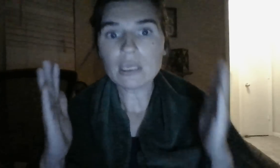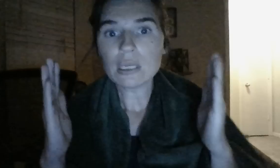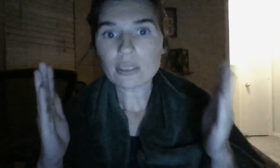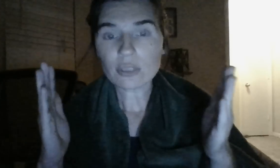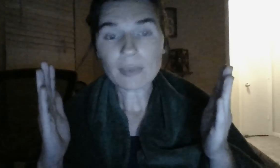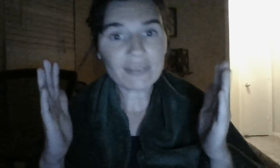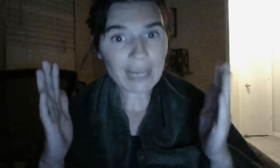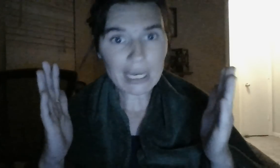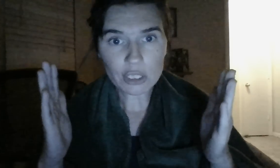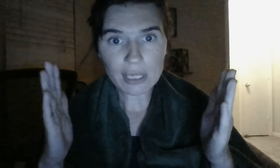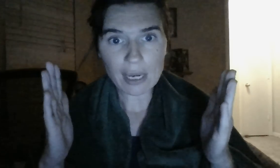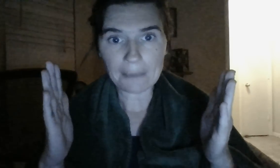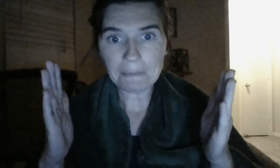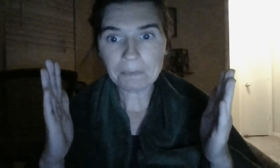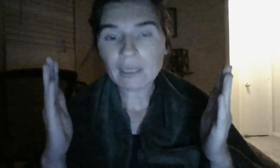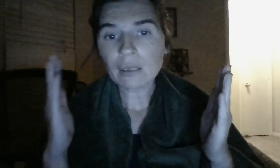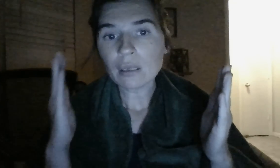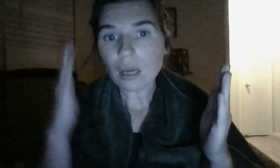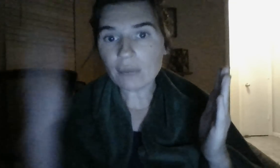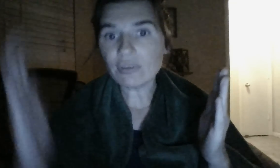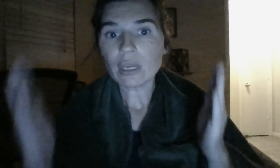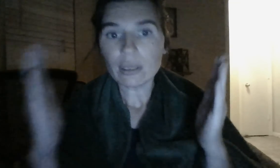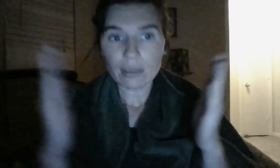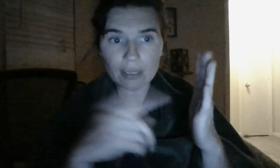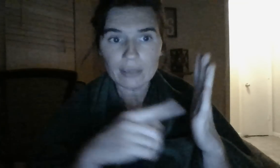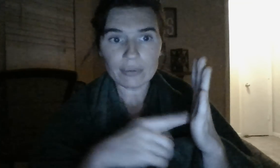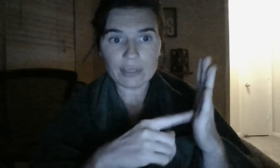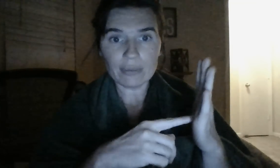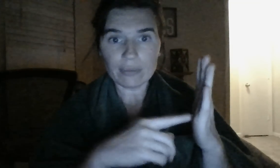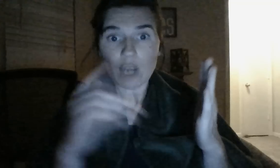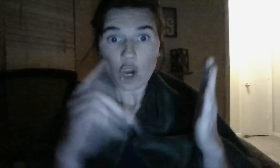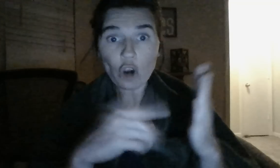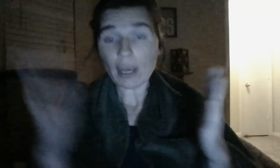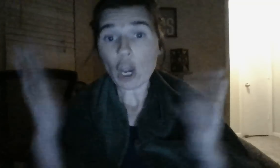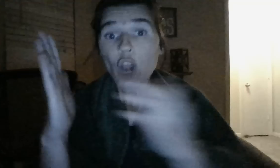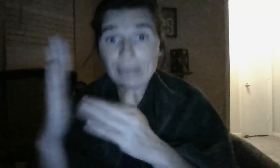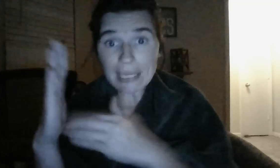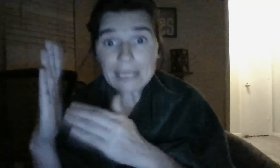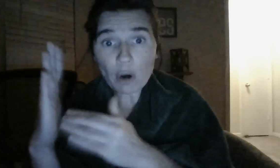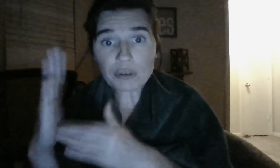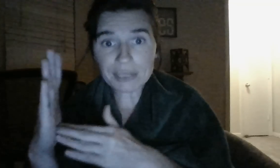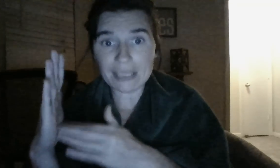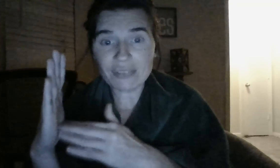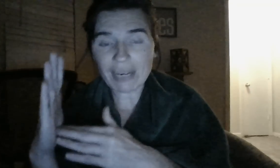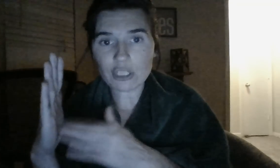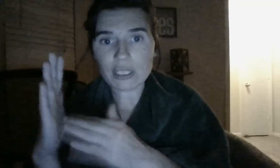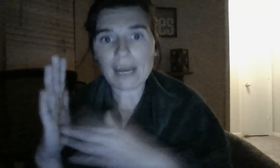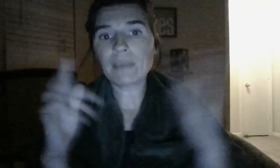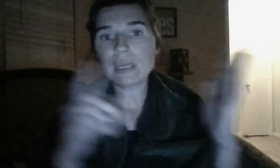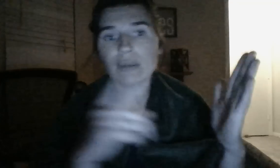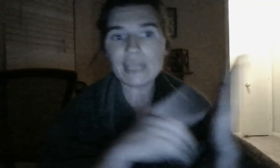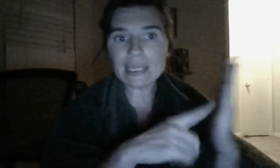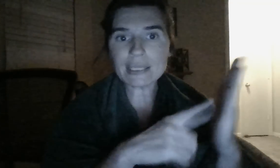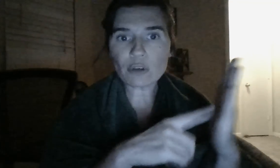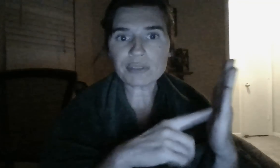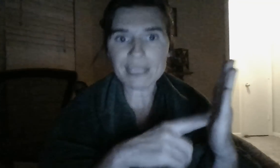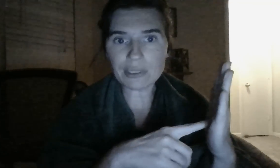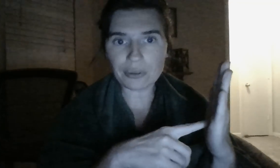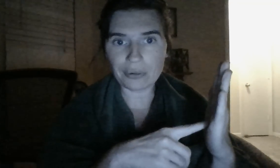So some kind of vacation time of her, this person's vacation time, but this is her sister,